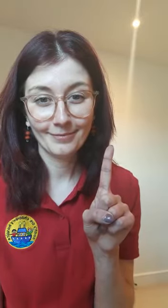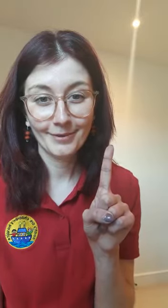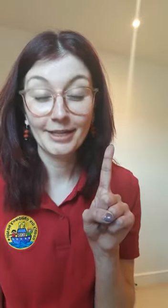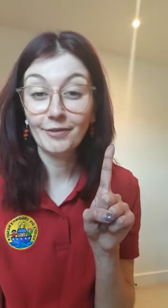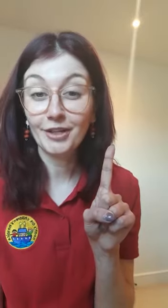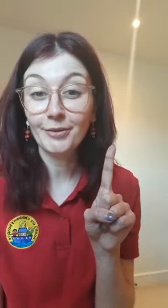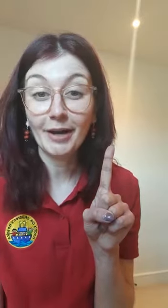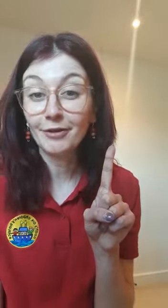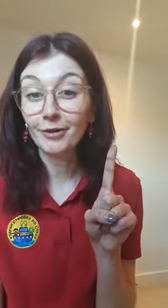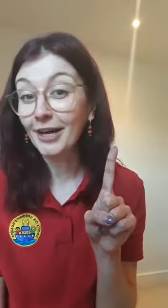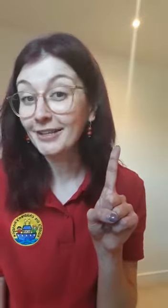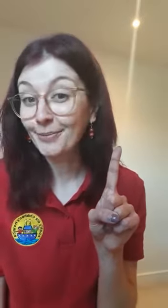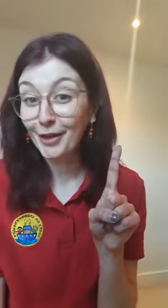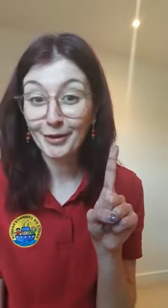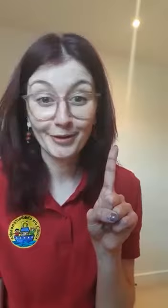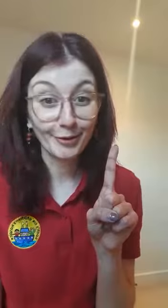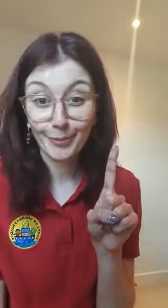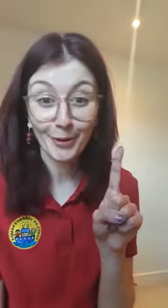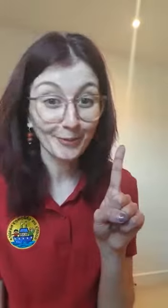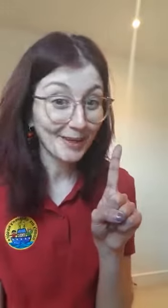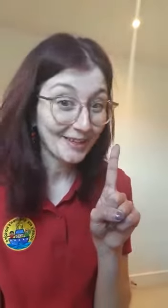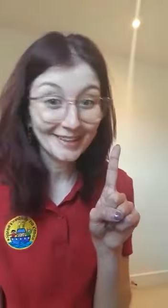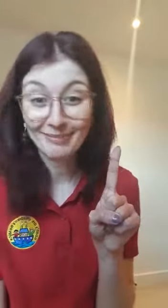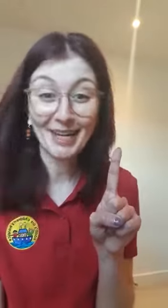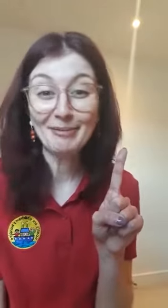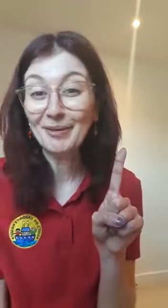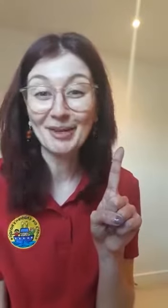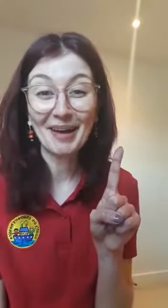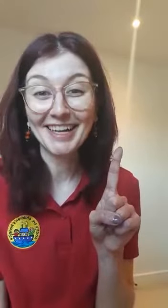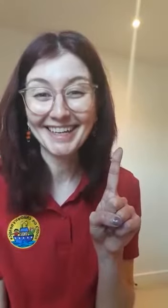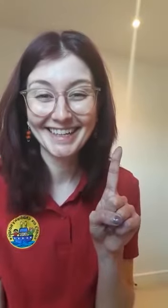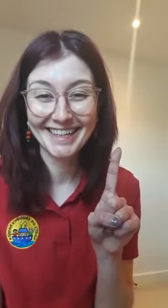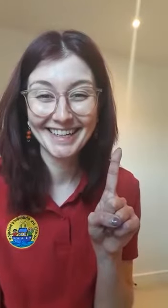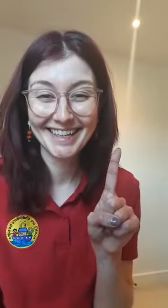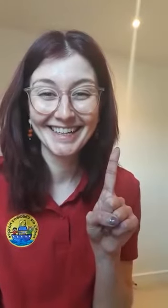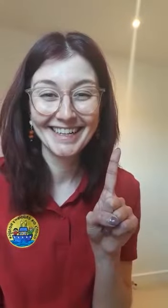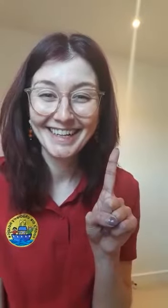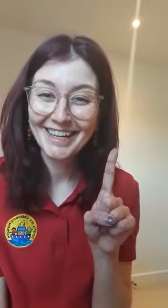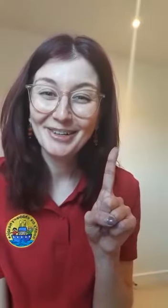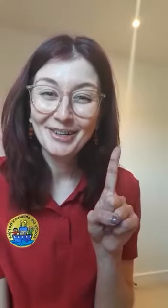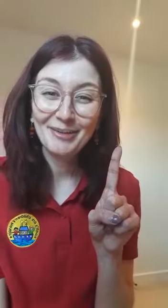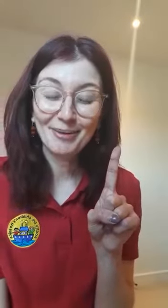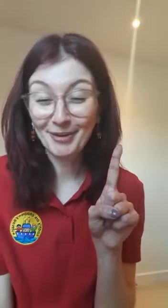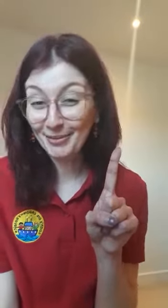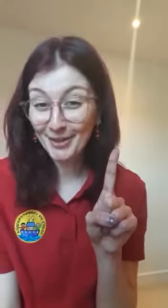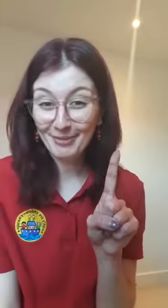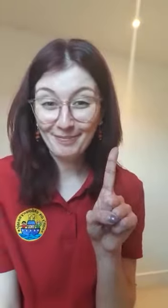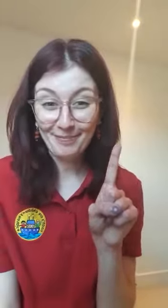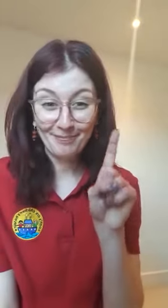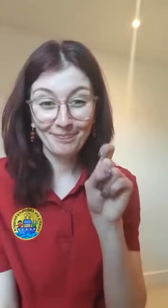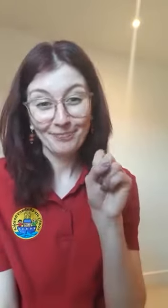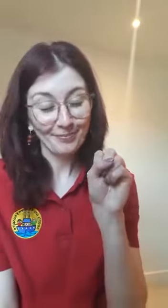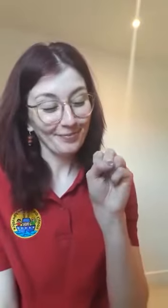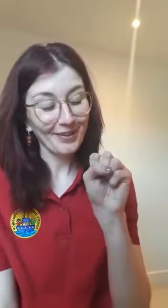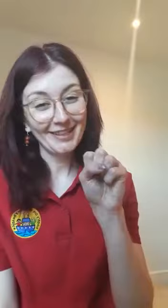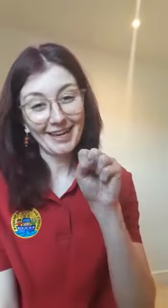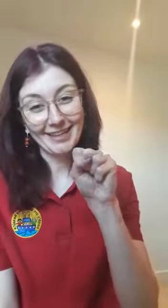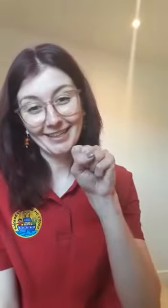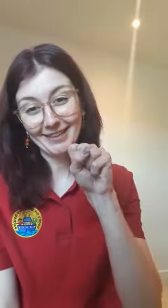And if you do have to go get something, you can pause me and then play me when you're back. But once we're done, that is